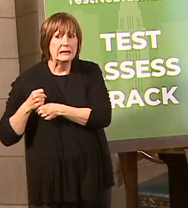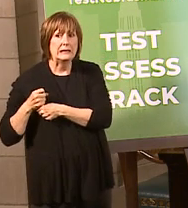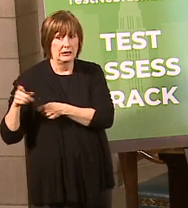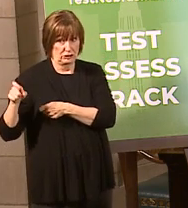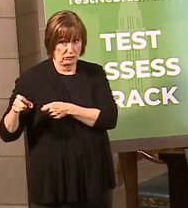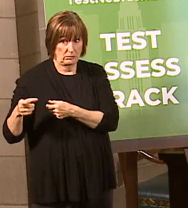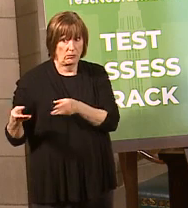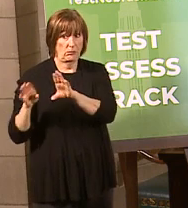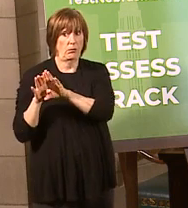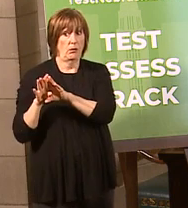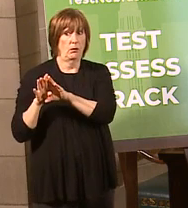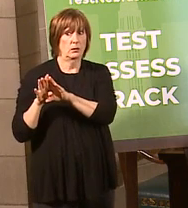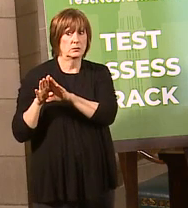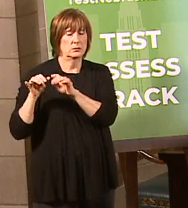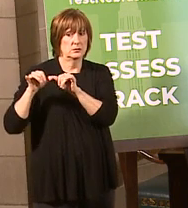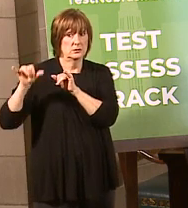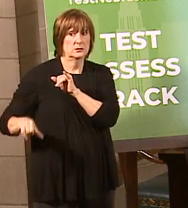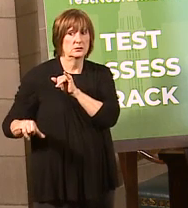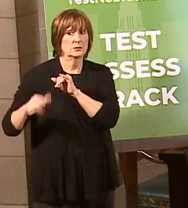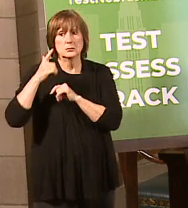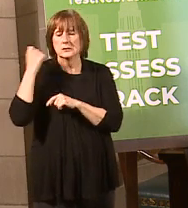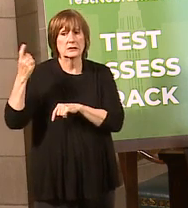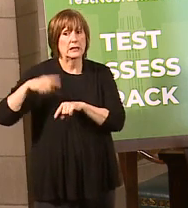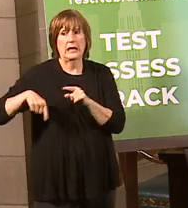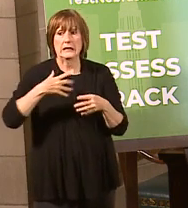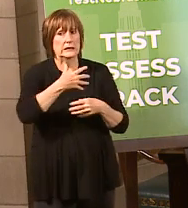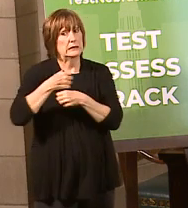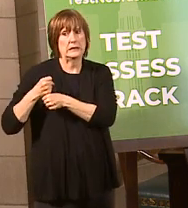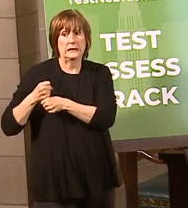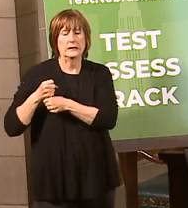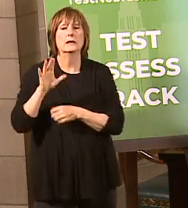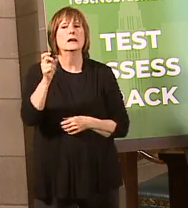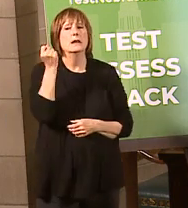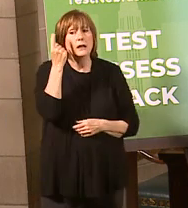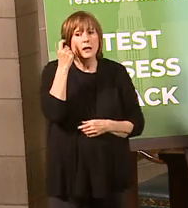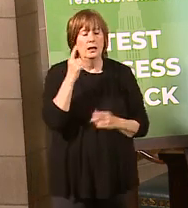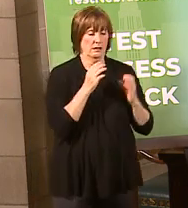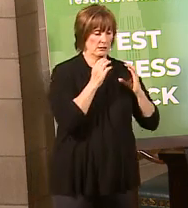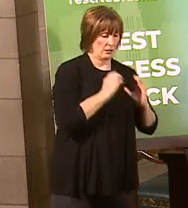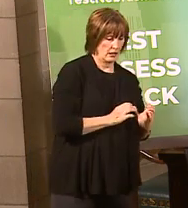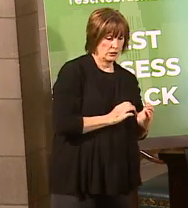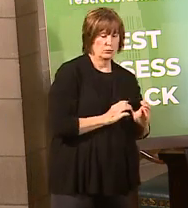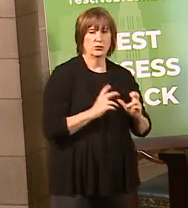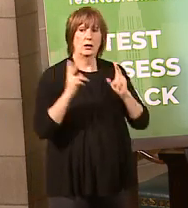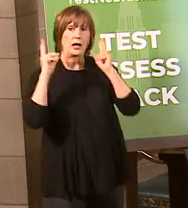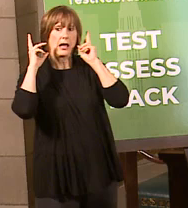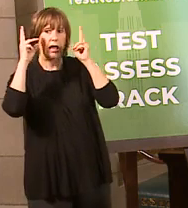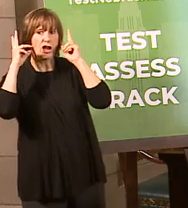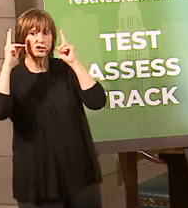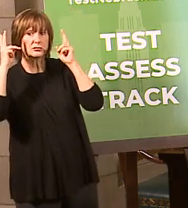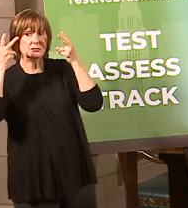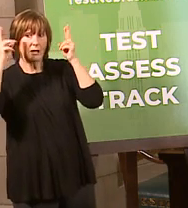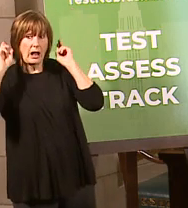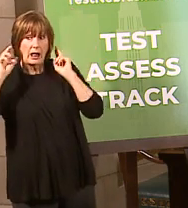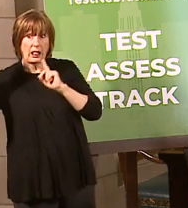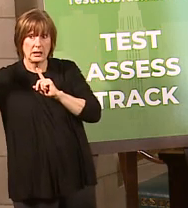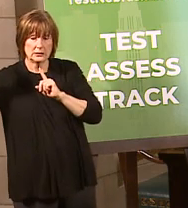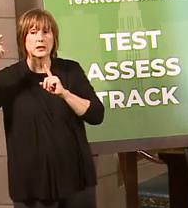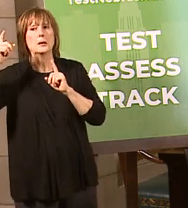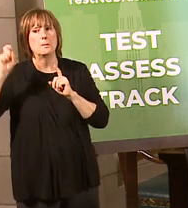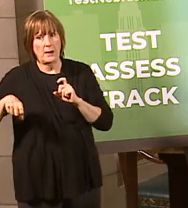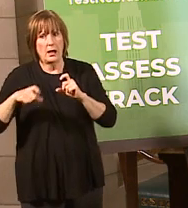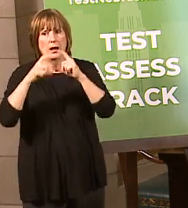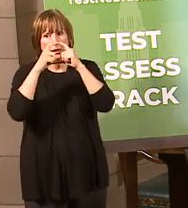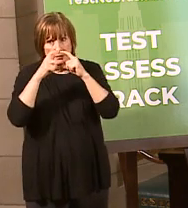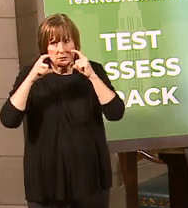because of that fact that they can't get PPE? Well, both the customer and the hairstylist will need to be masked. That's in the DHM. is a misdemeanor to